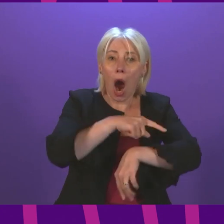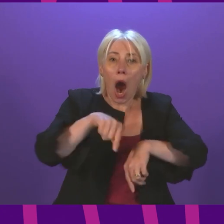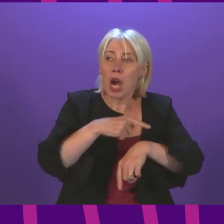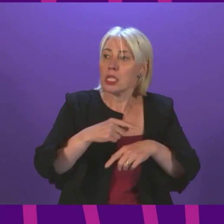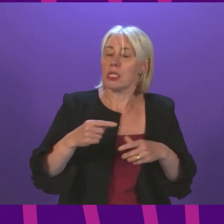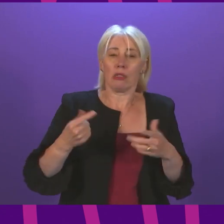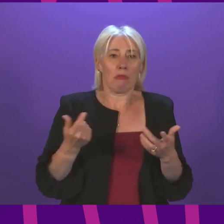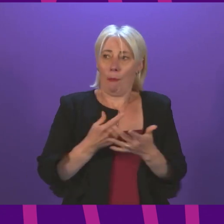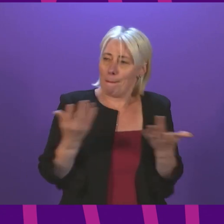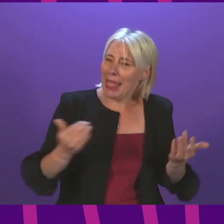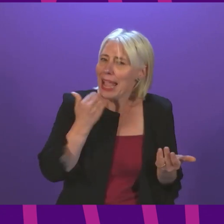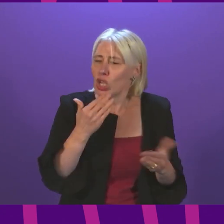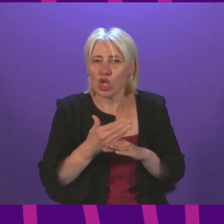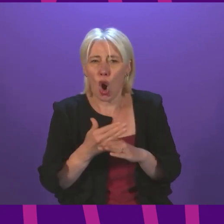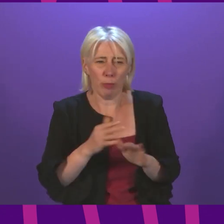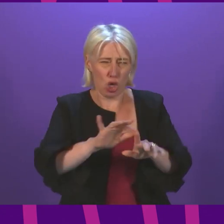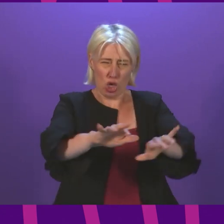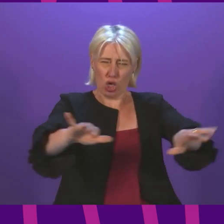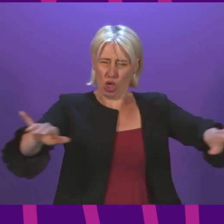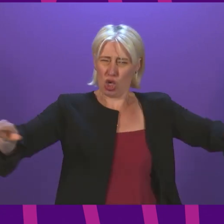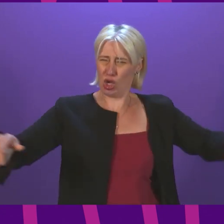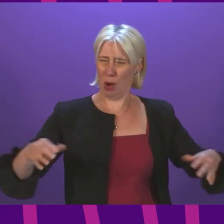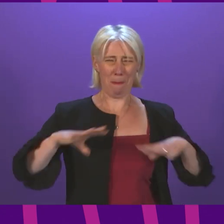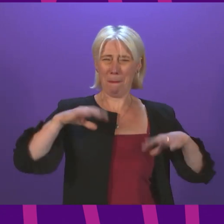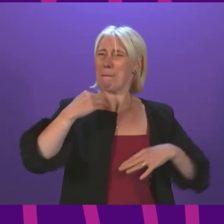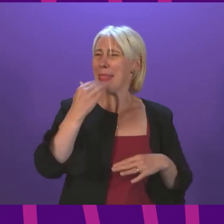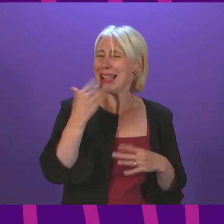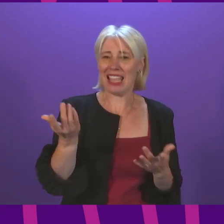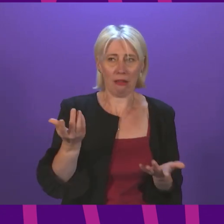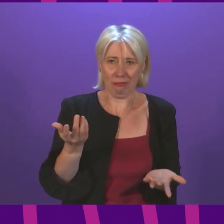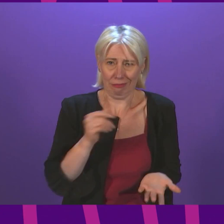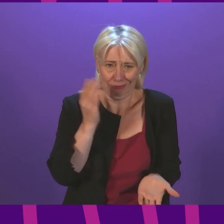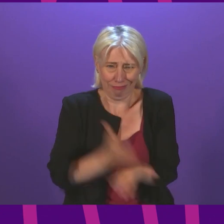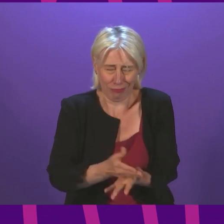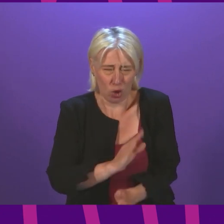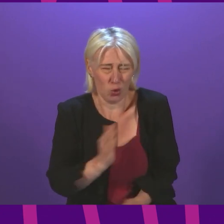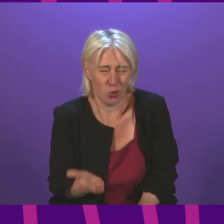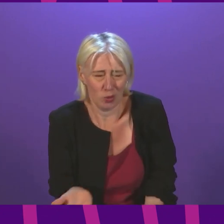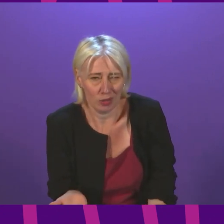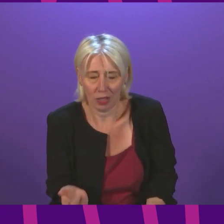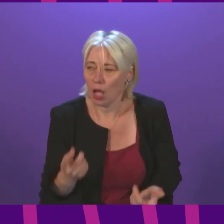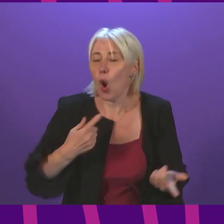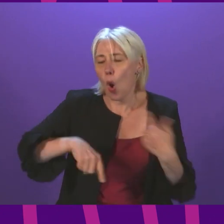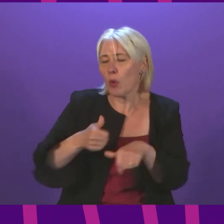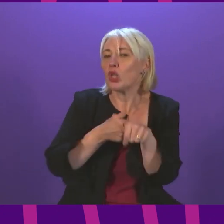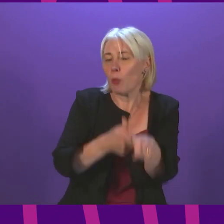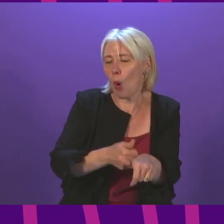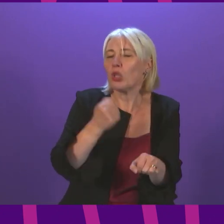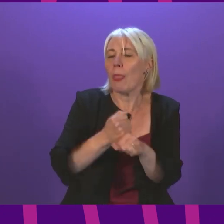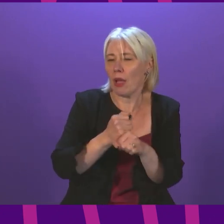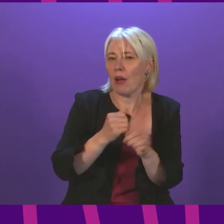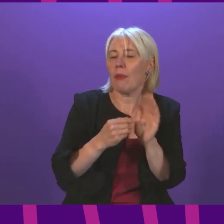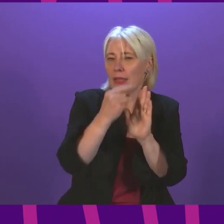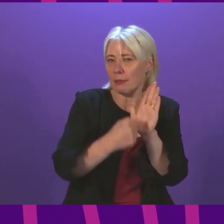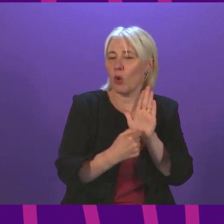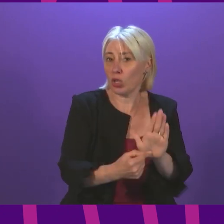just waiting for people to swoop into, does not hold up. We are supporting the government motion today because it is right